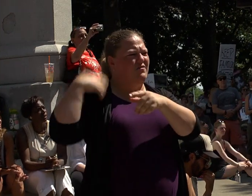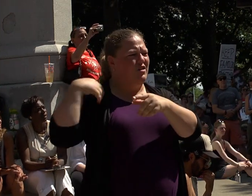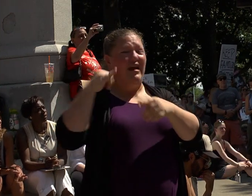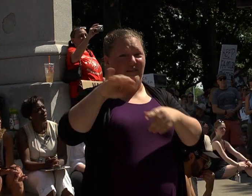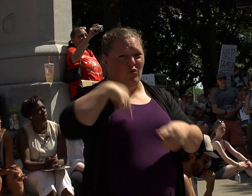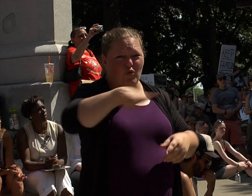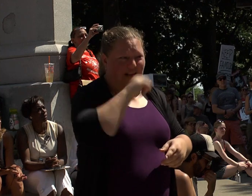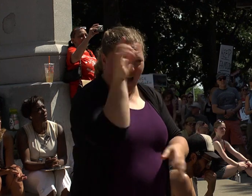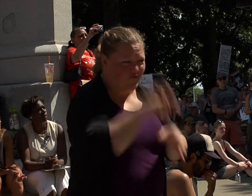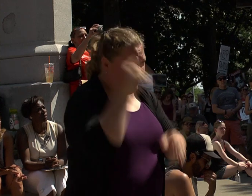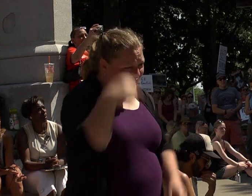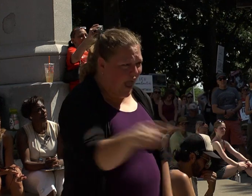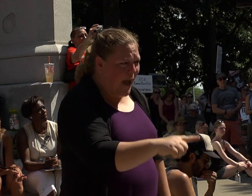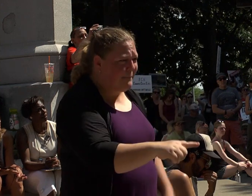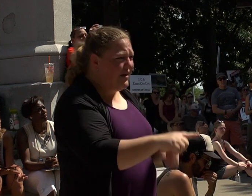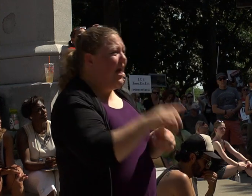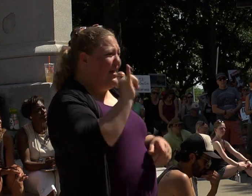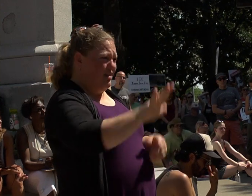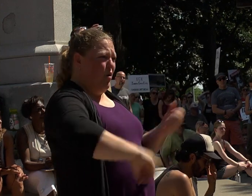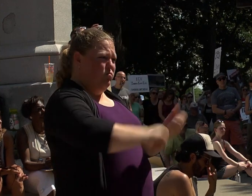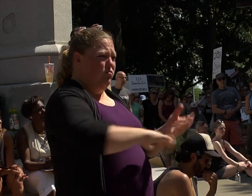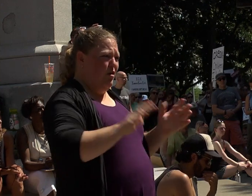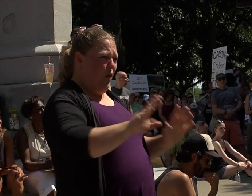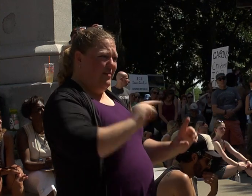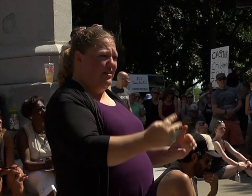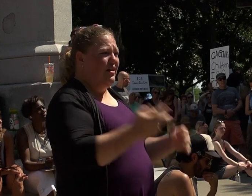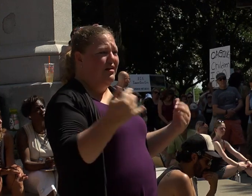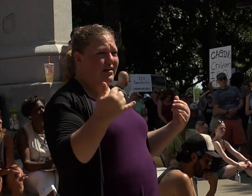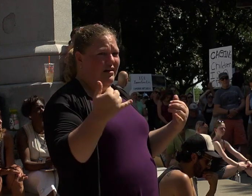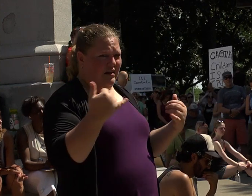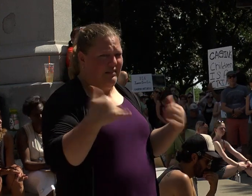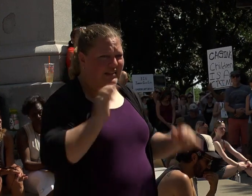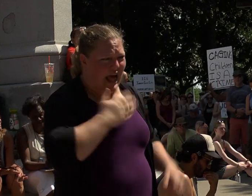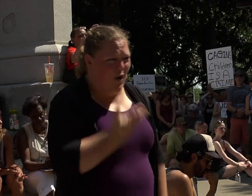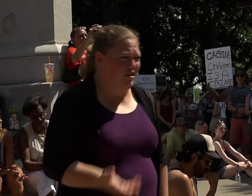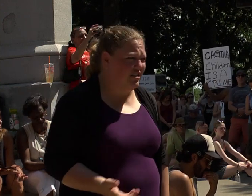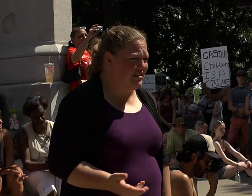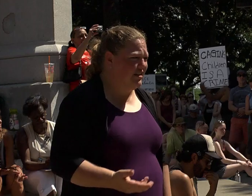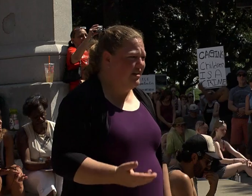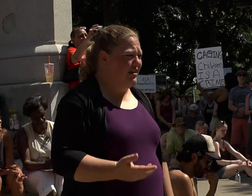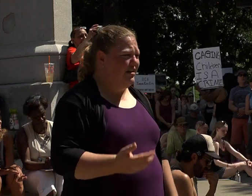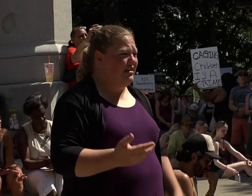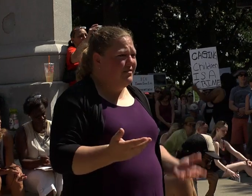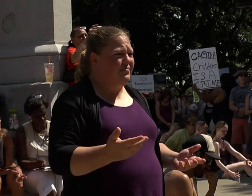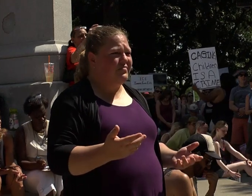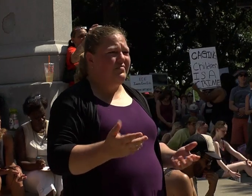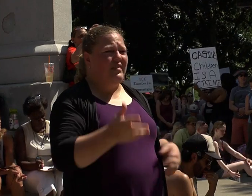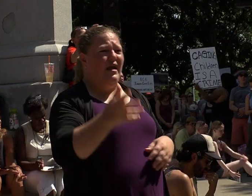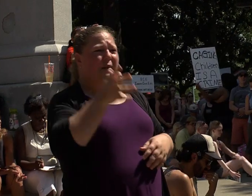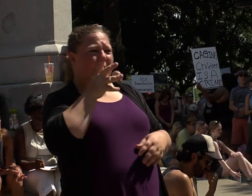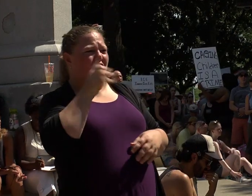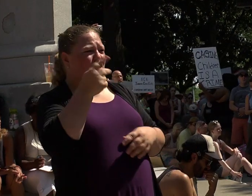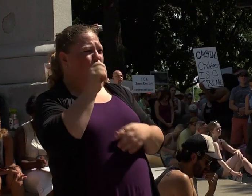vote for them and that's your stance, they're still ours. They still belong to us. And Mother Teresa